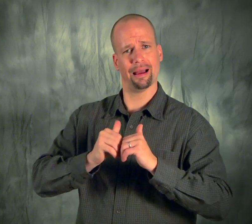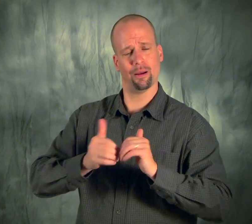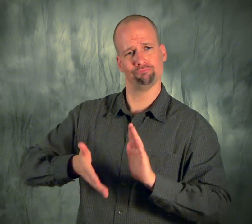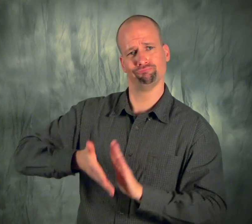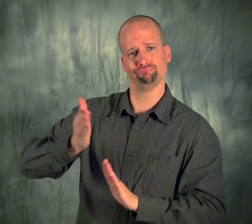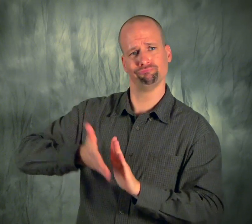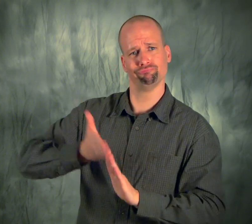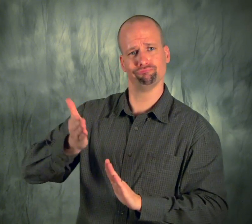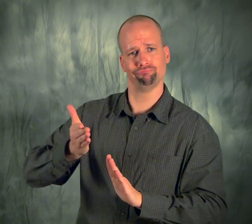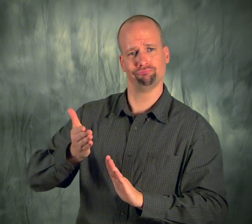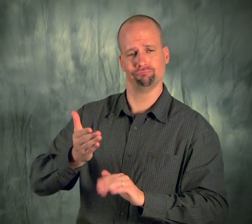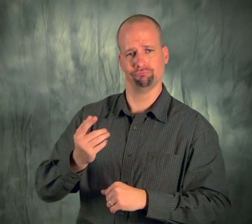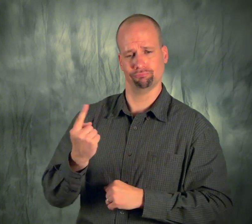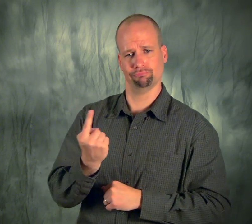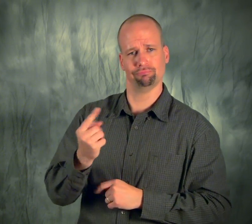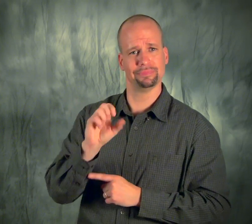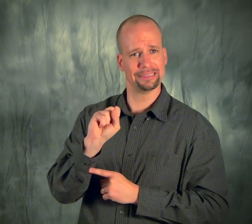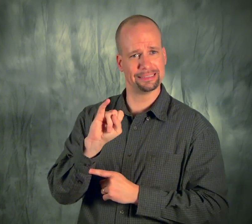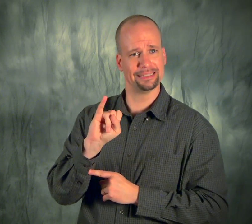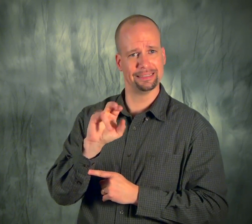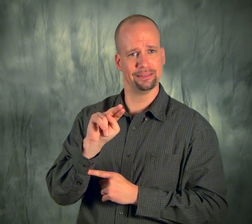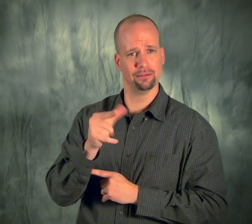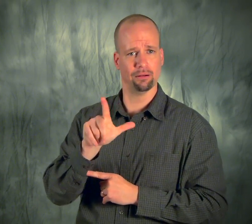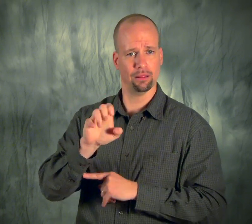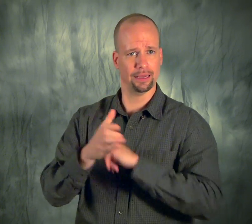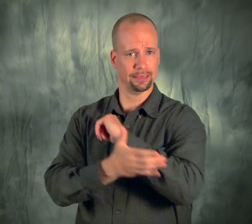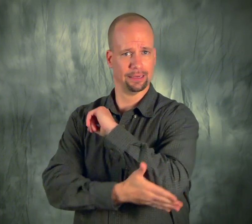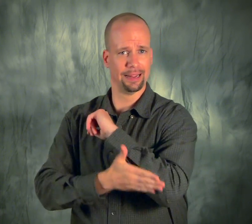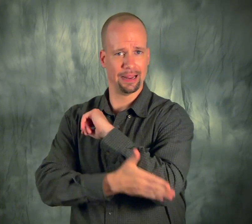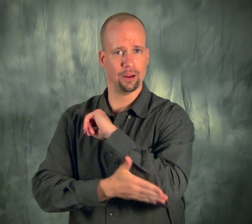We will show you how to program a single county into the radio.